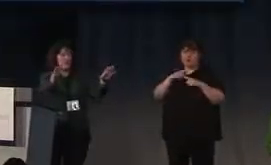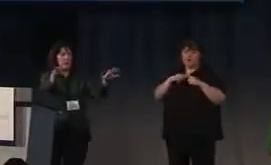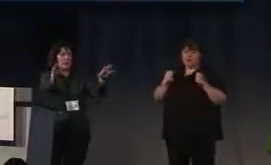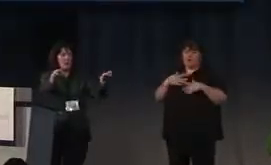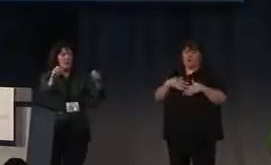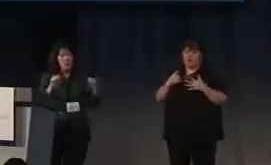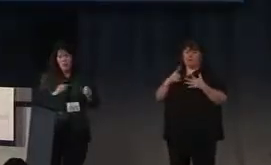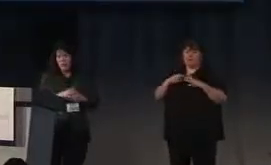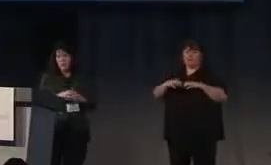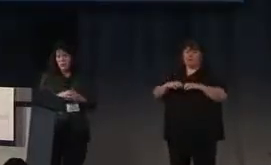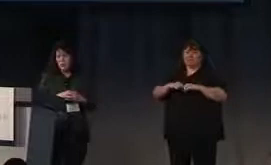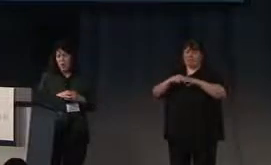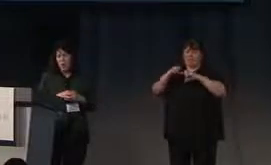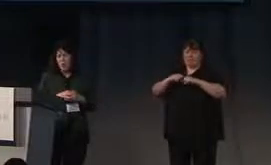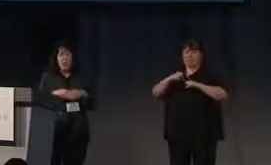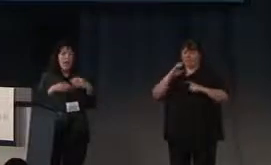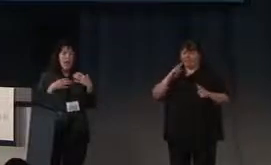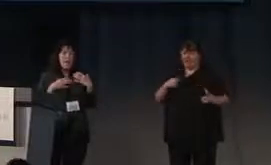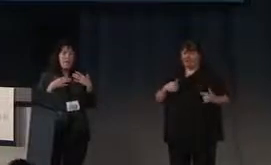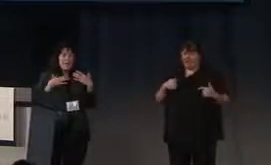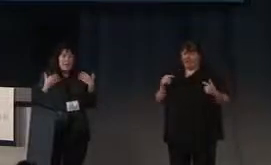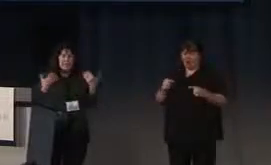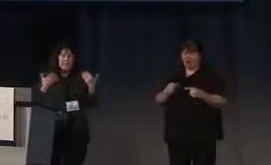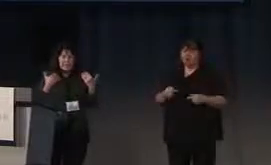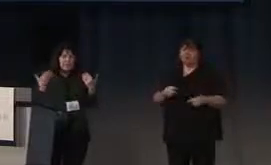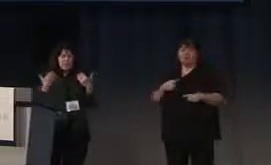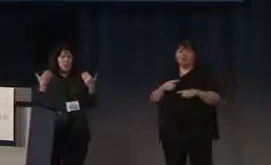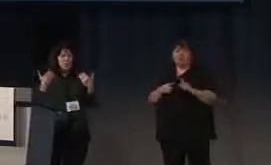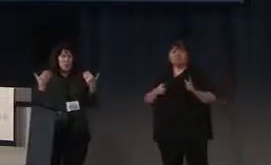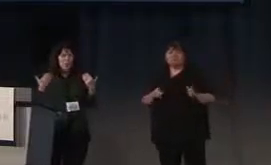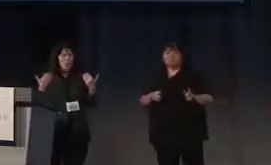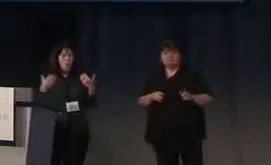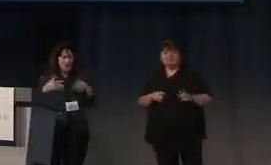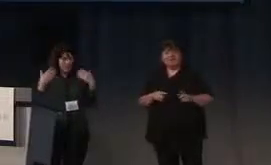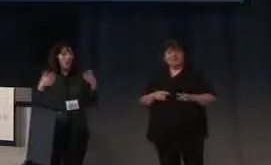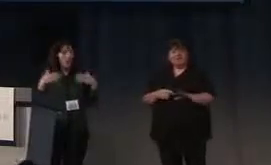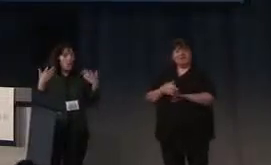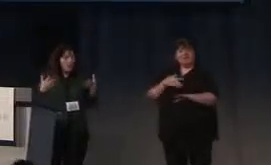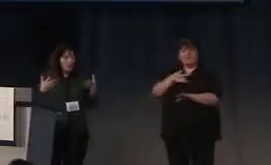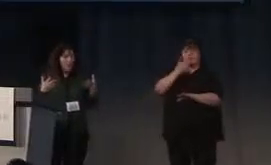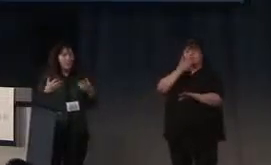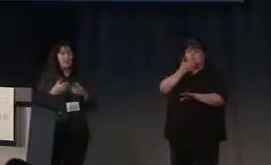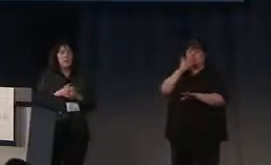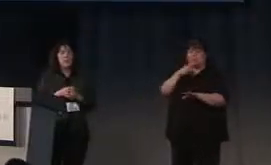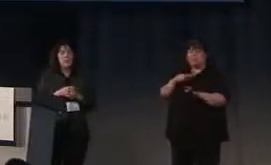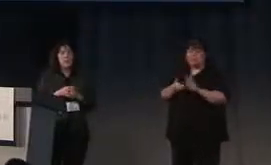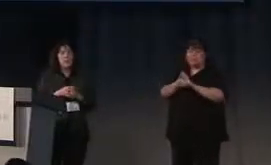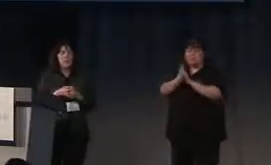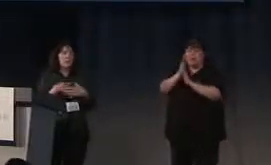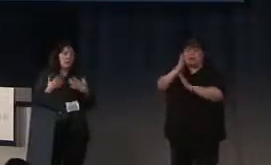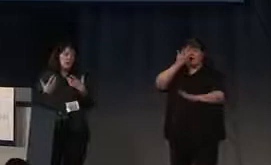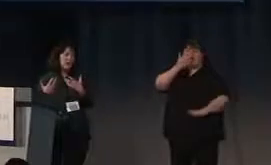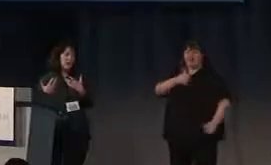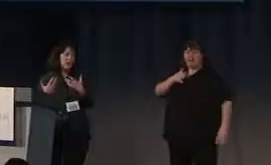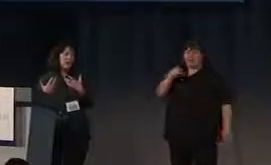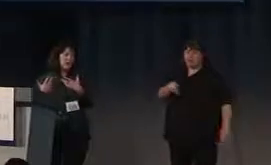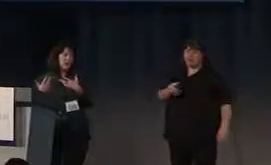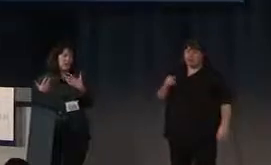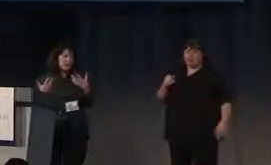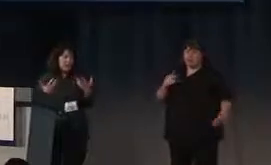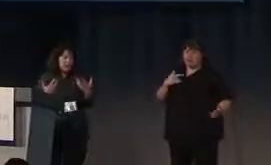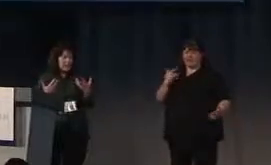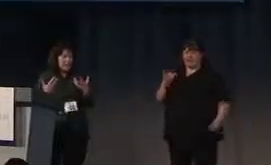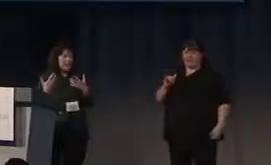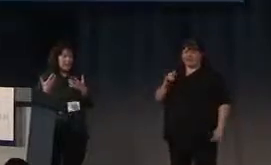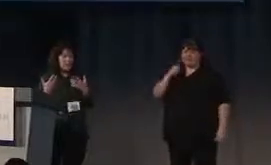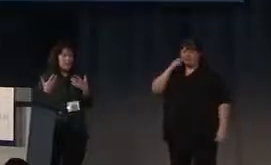oh, am going to break it if I press too hard on it? But it does, it is also kind of warm and can warm up when people are in there. So it kind of feels